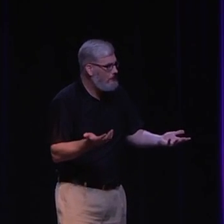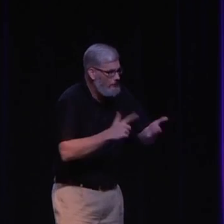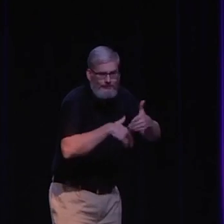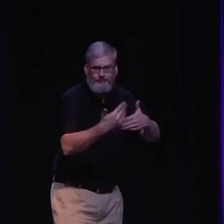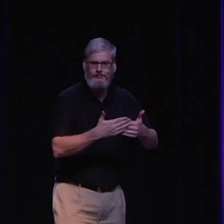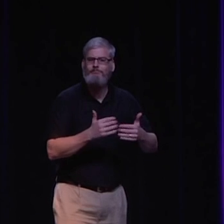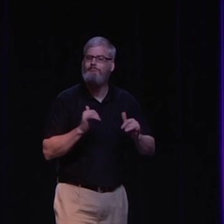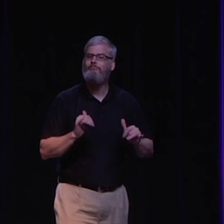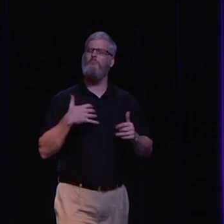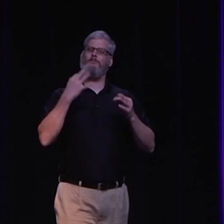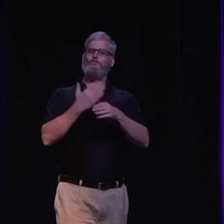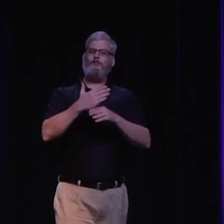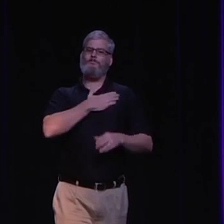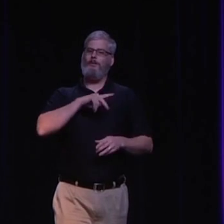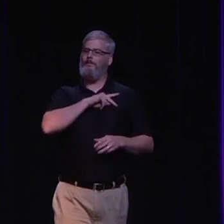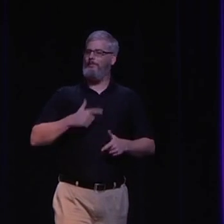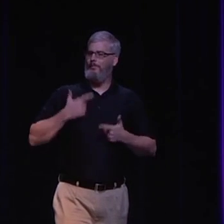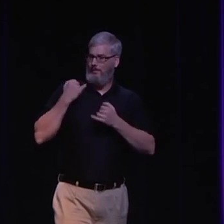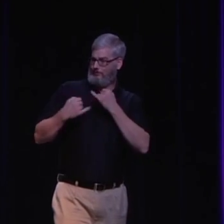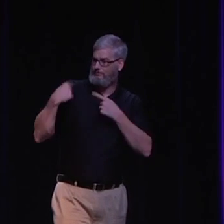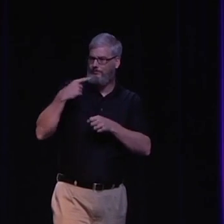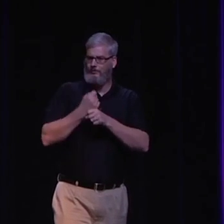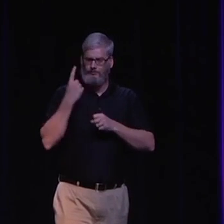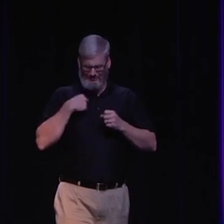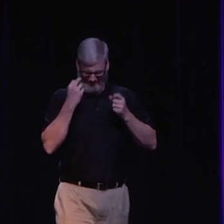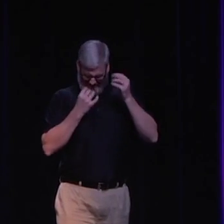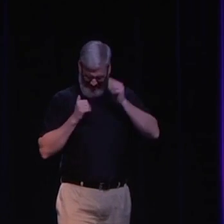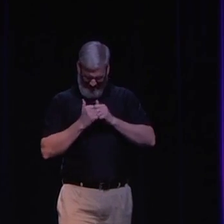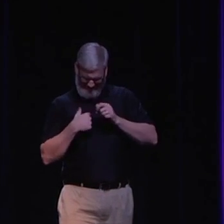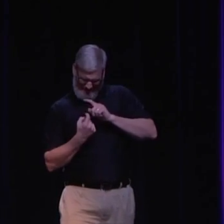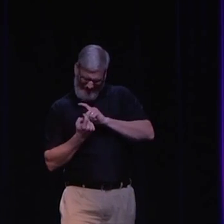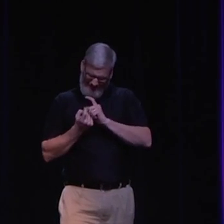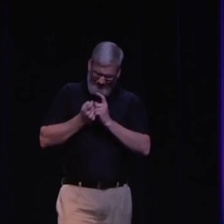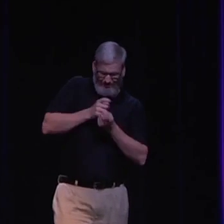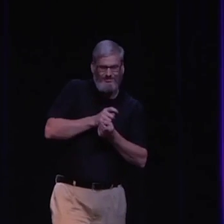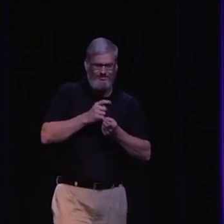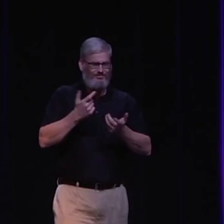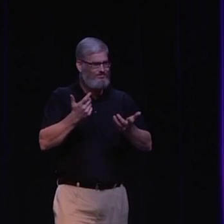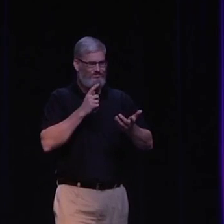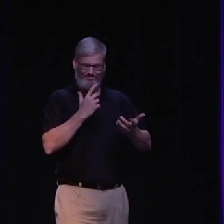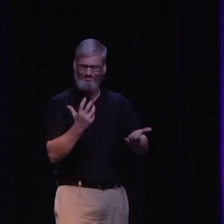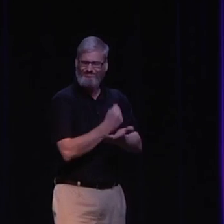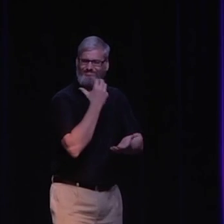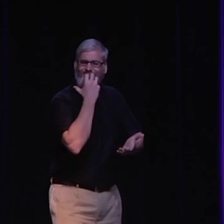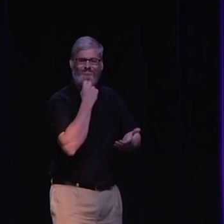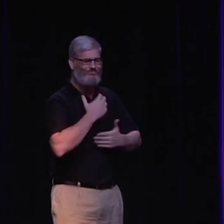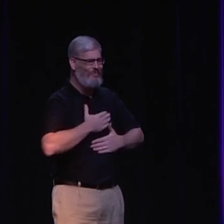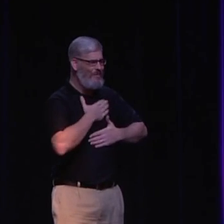That's what I keep thinking about. What's next? So I guess I'd share a little bit about my personal story and what's happened over the